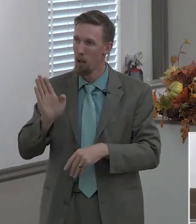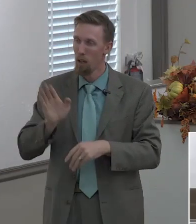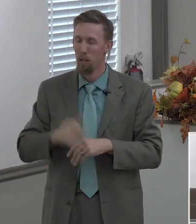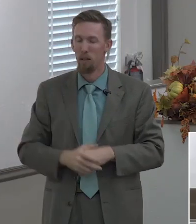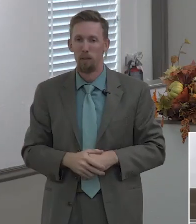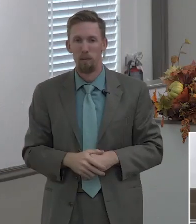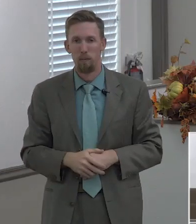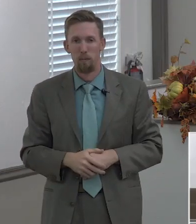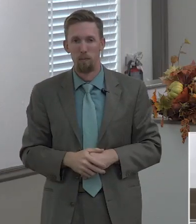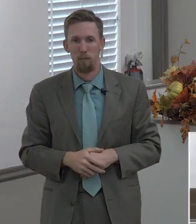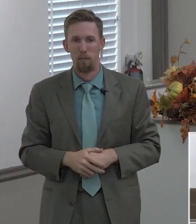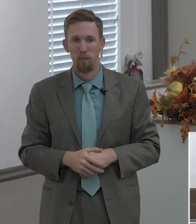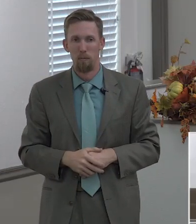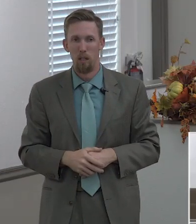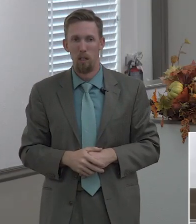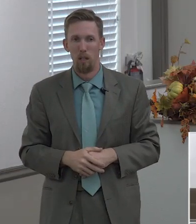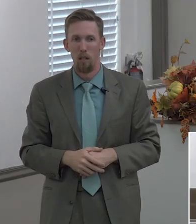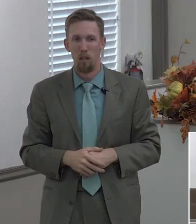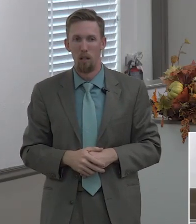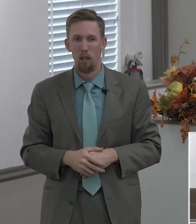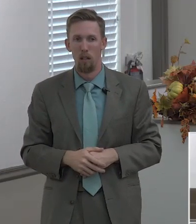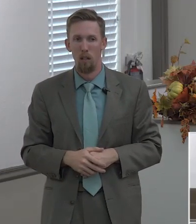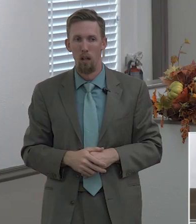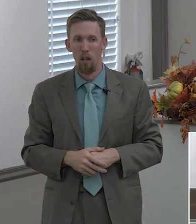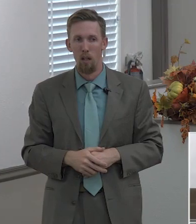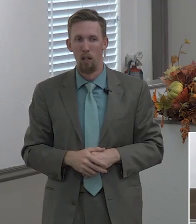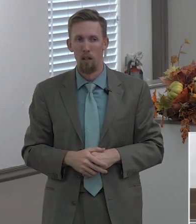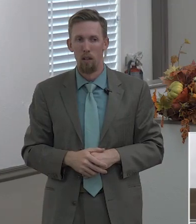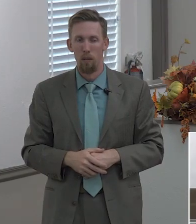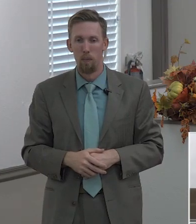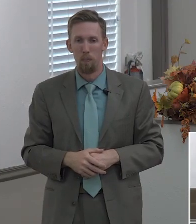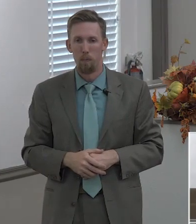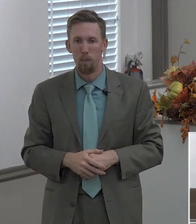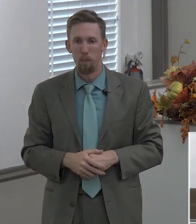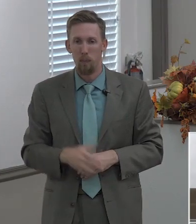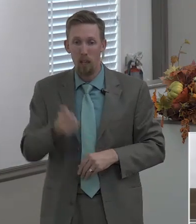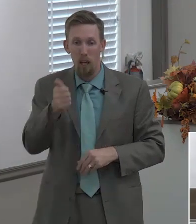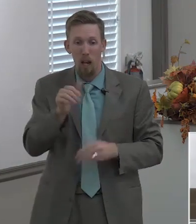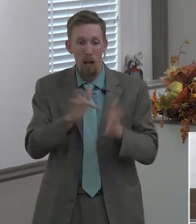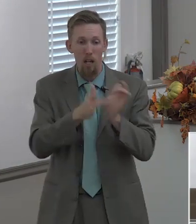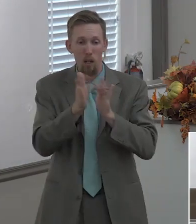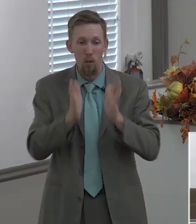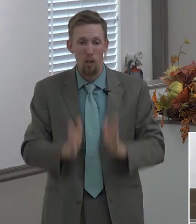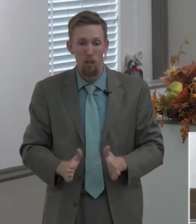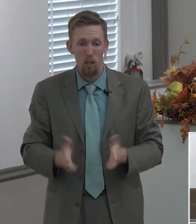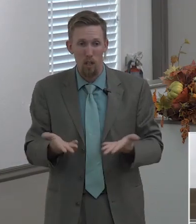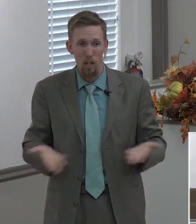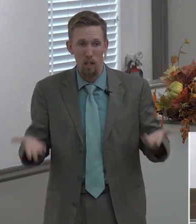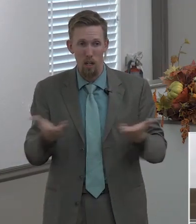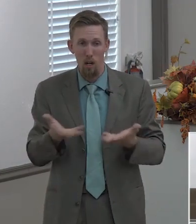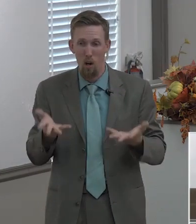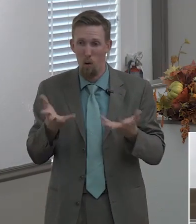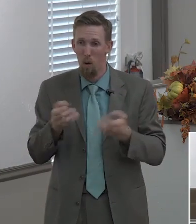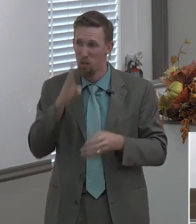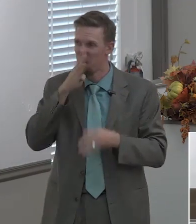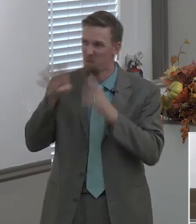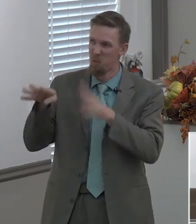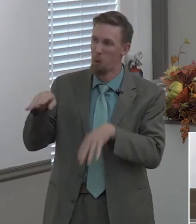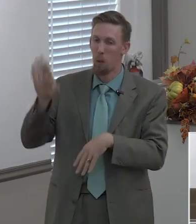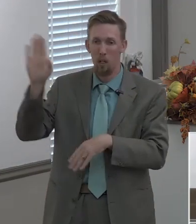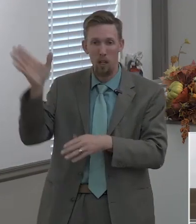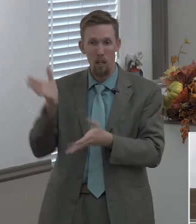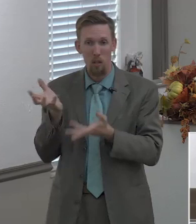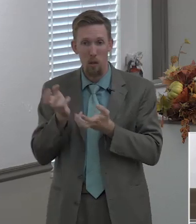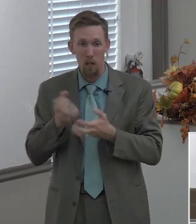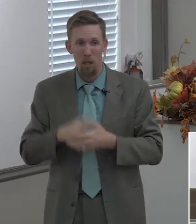of god is there a christian in this room that does not want to be in the center of god's perfect will